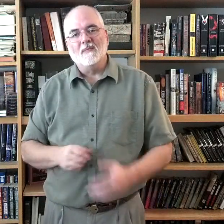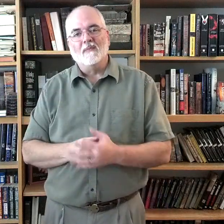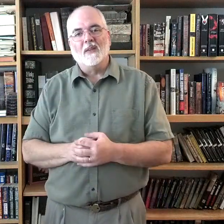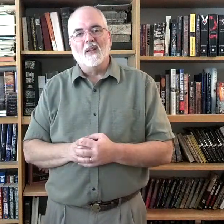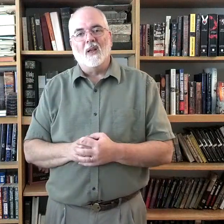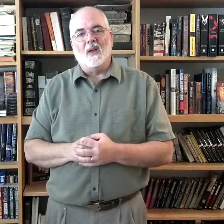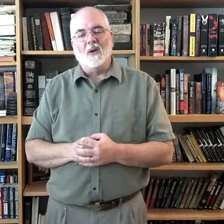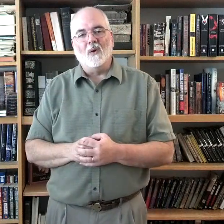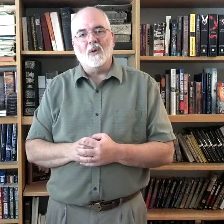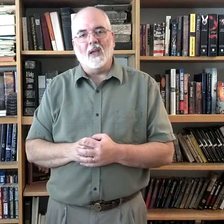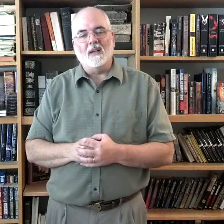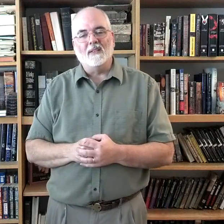Oh, okay.